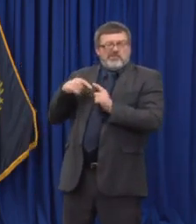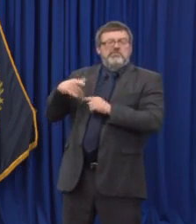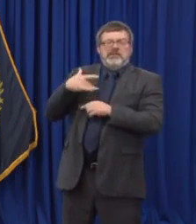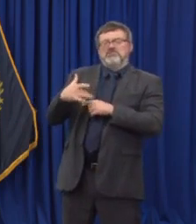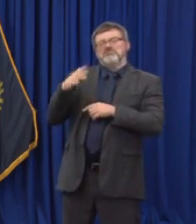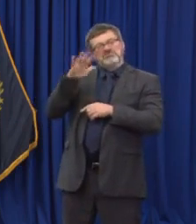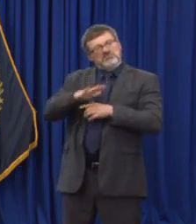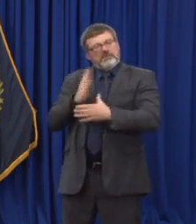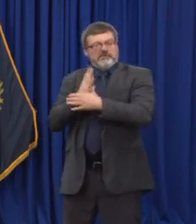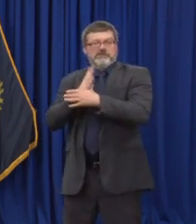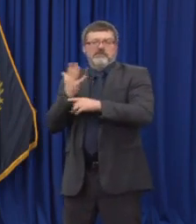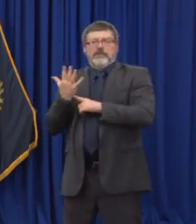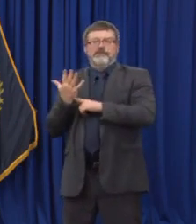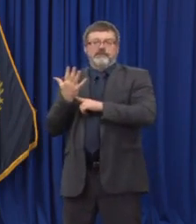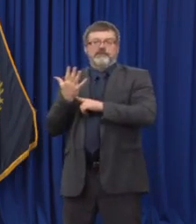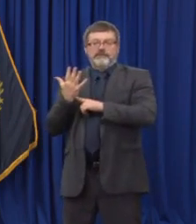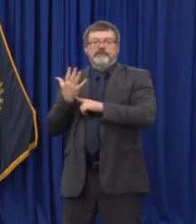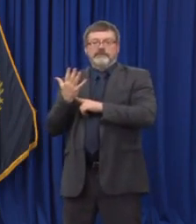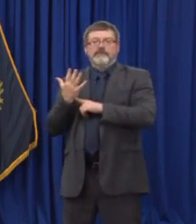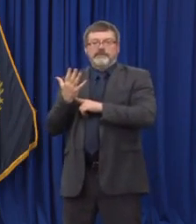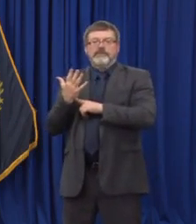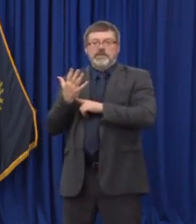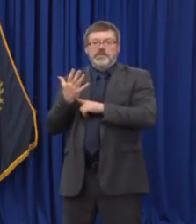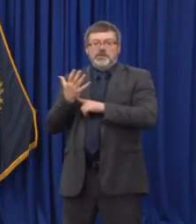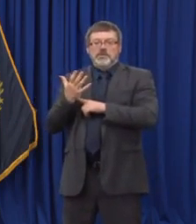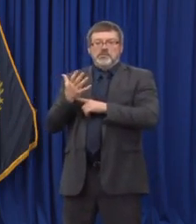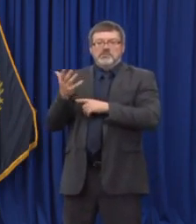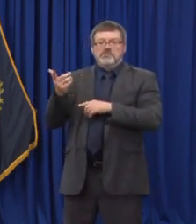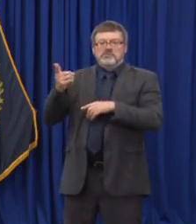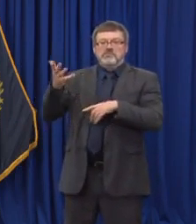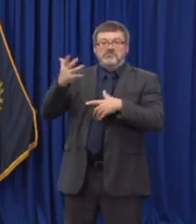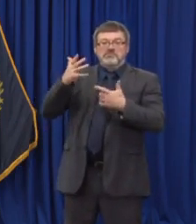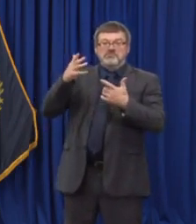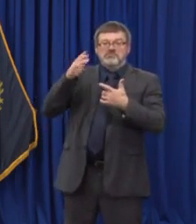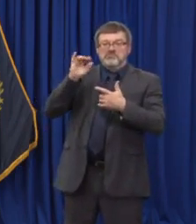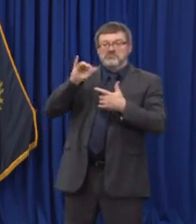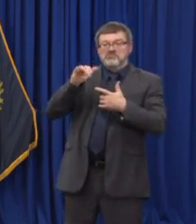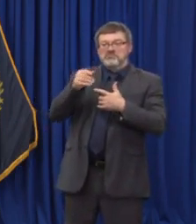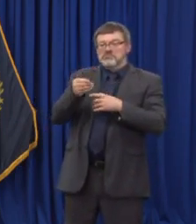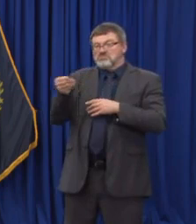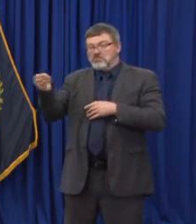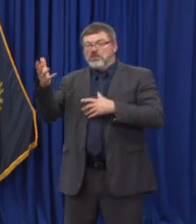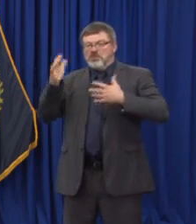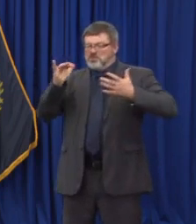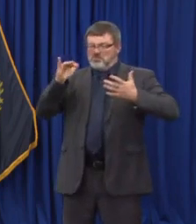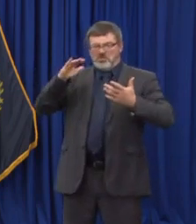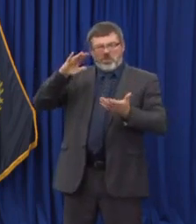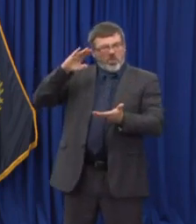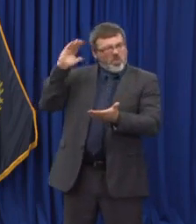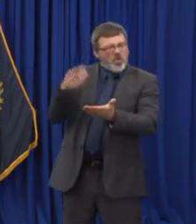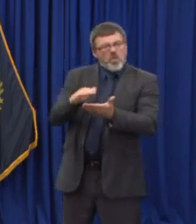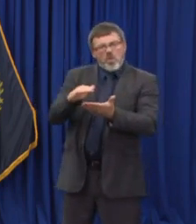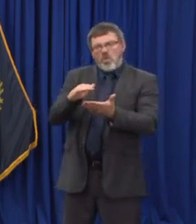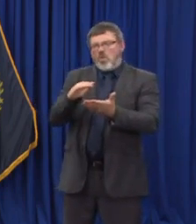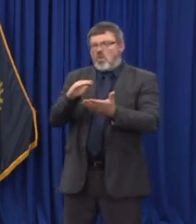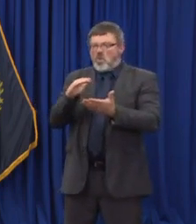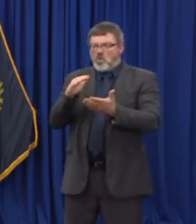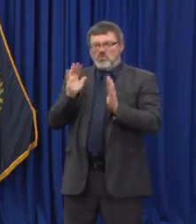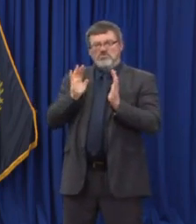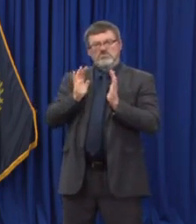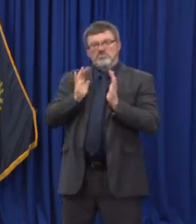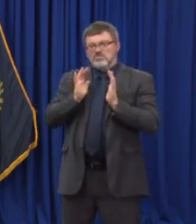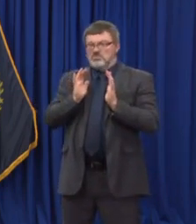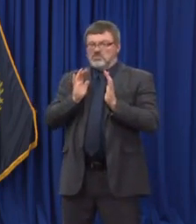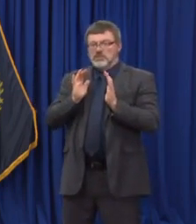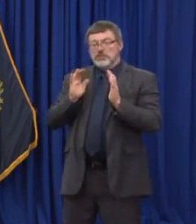contacts are in workplaces. So this is suggesting that many of our institutional settings such as the long-term care facilities but other workplaces